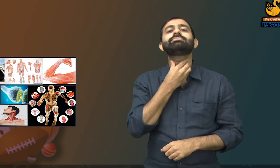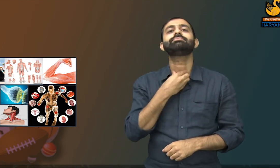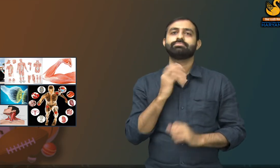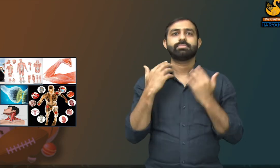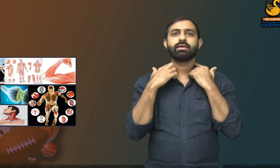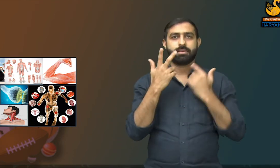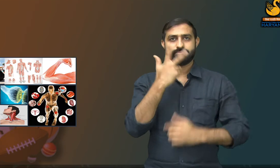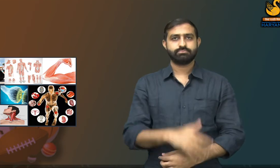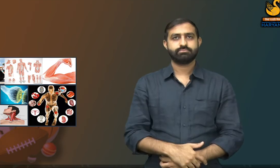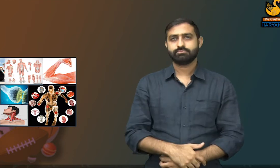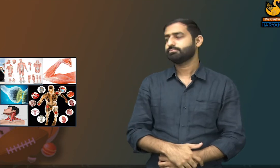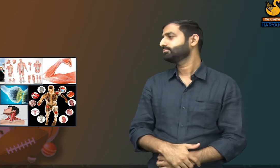each of our body part is different.